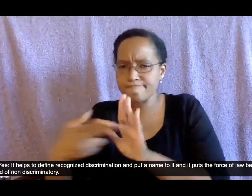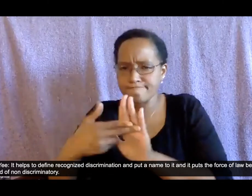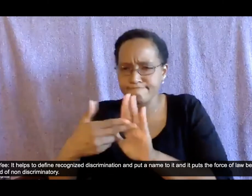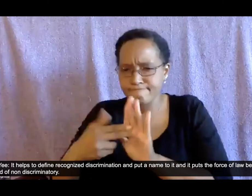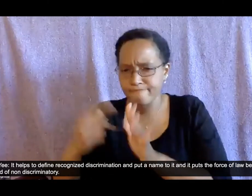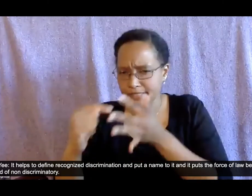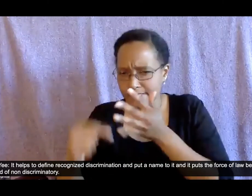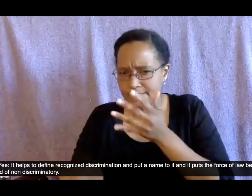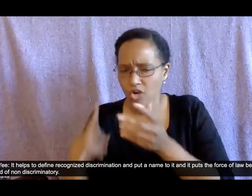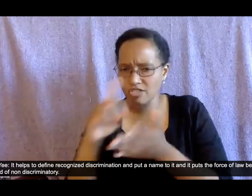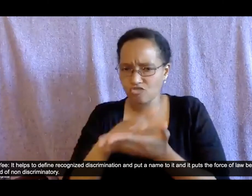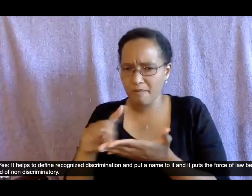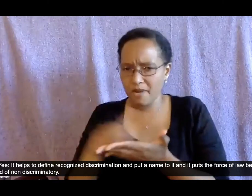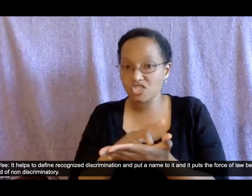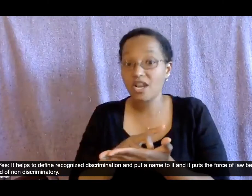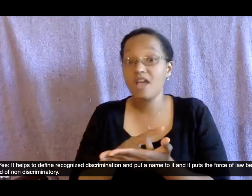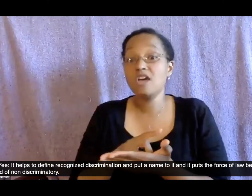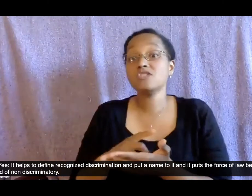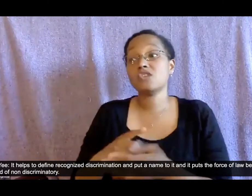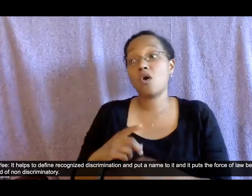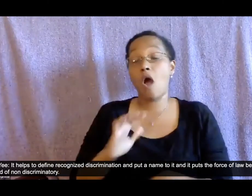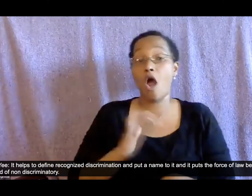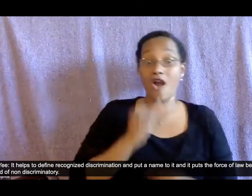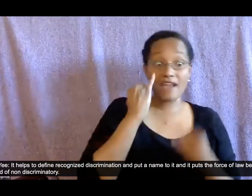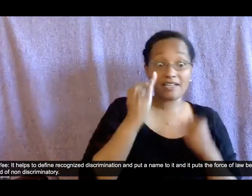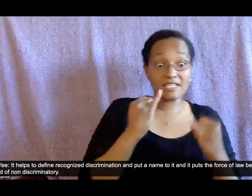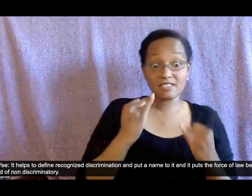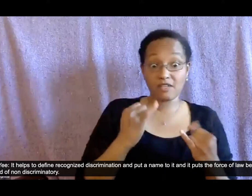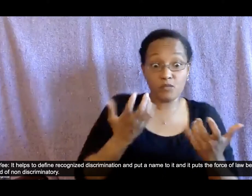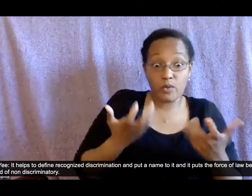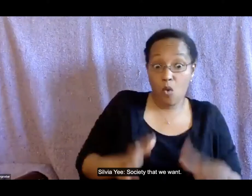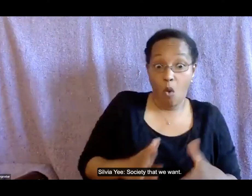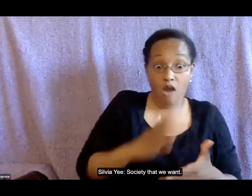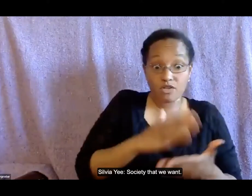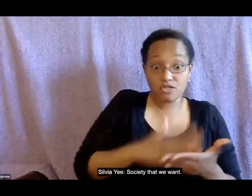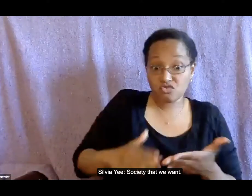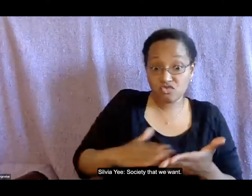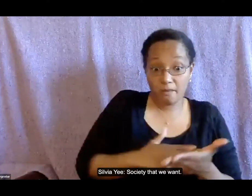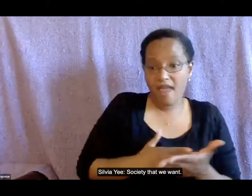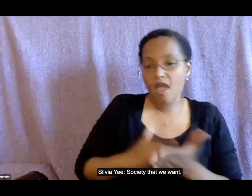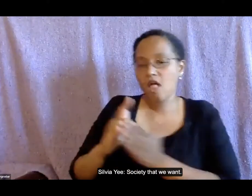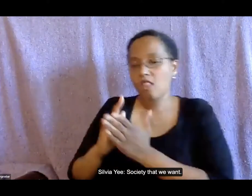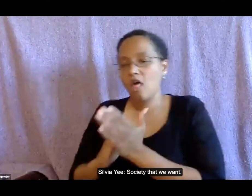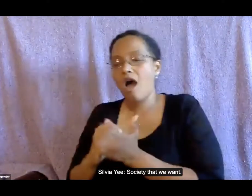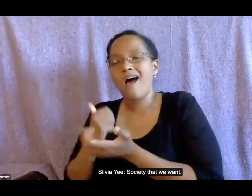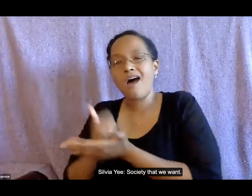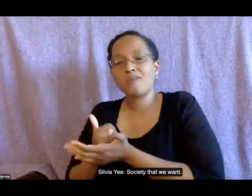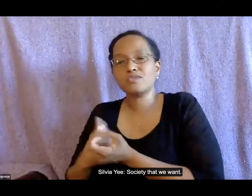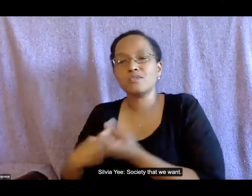kind of non-discriminatory society that we want um